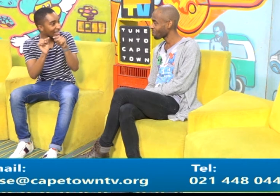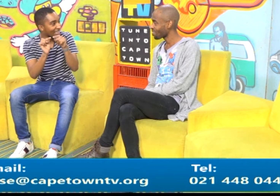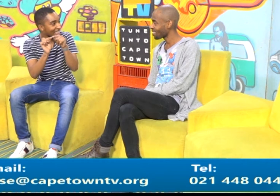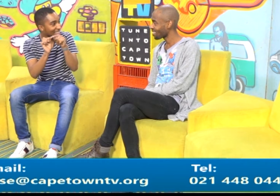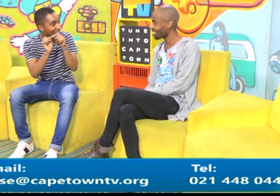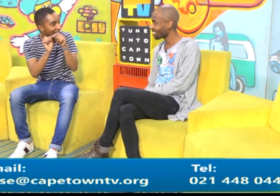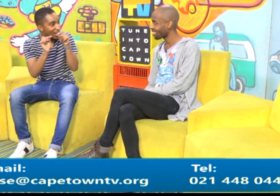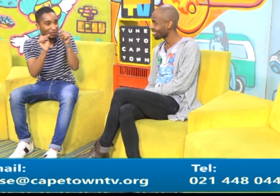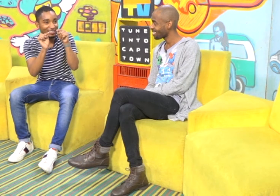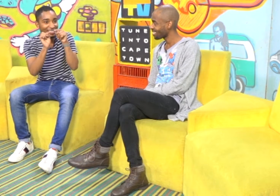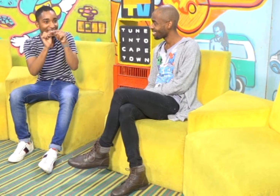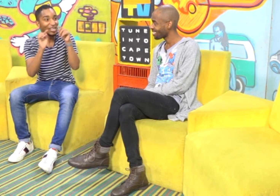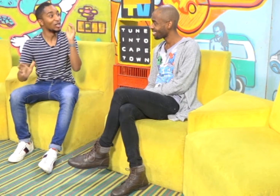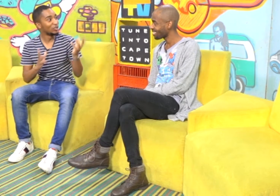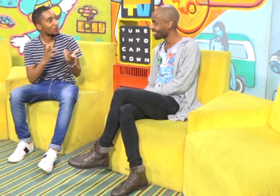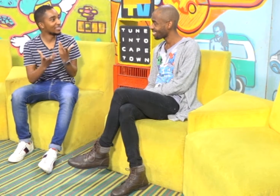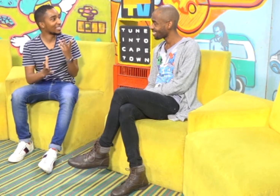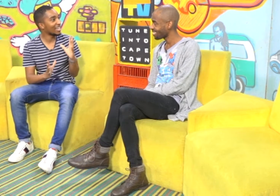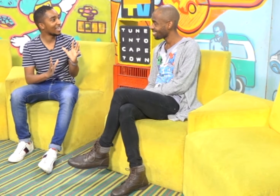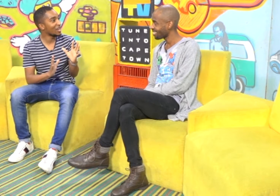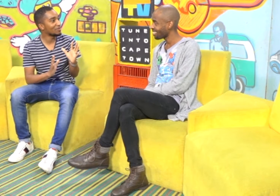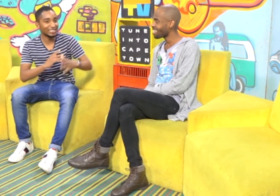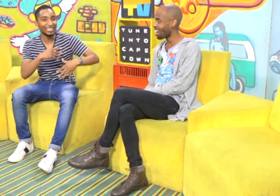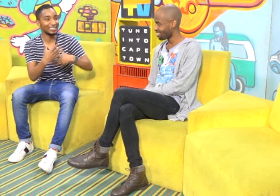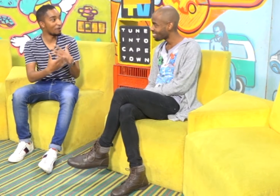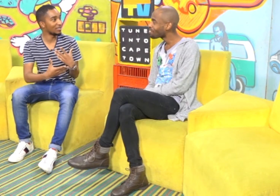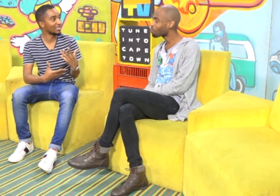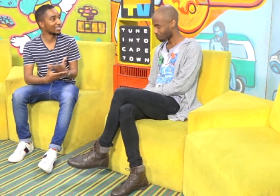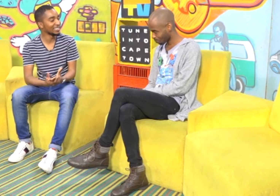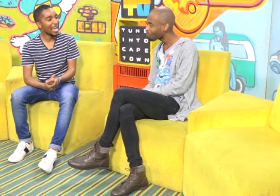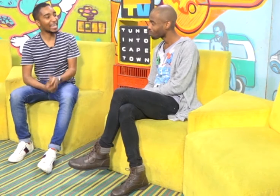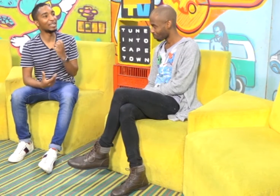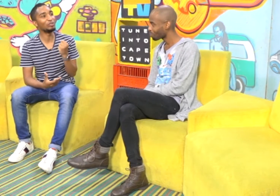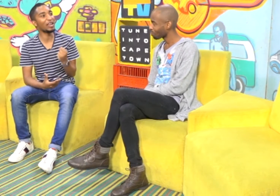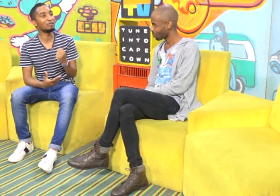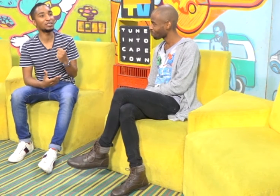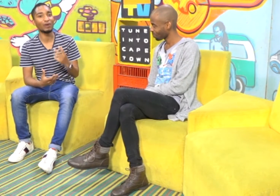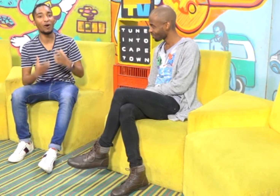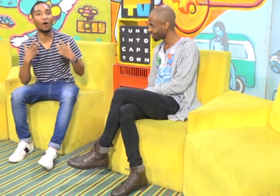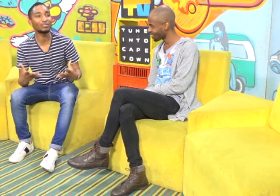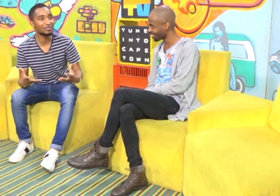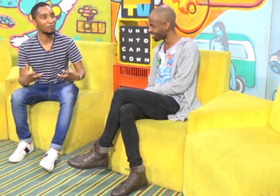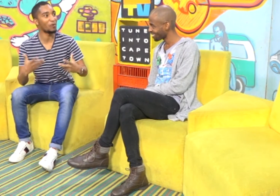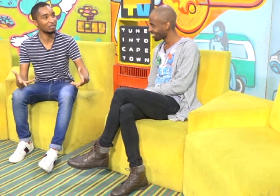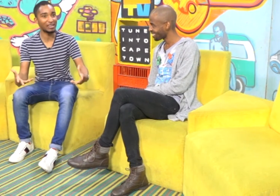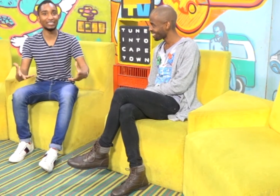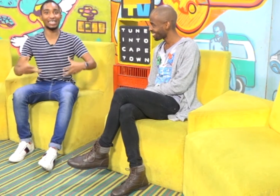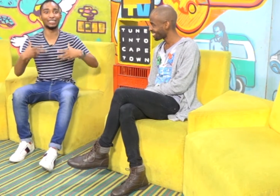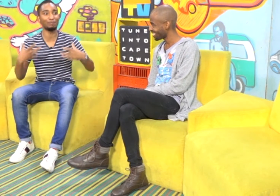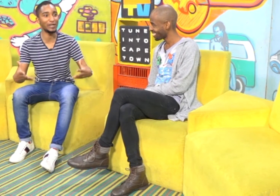at the end of the screen Doing sign language and interpreting things And don't you ever just want to ask them questions And speak